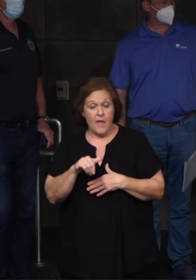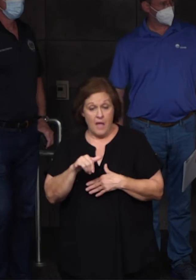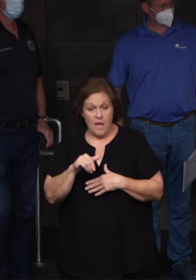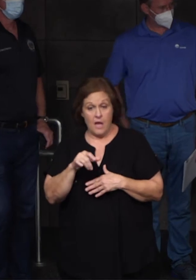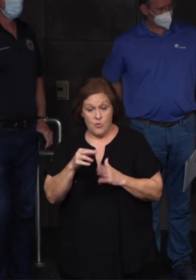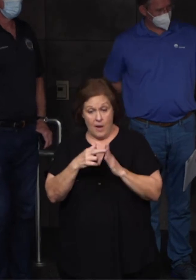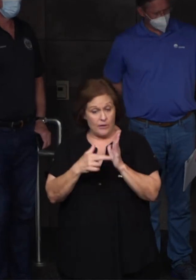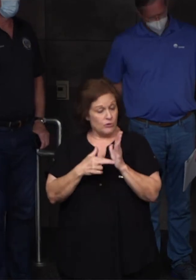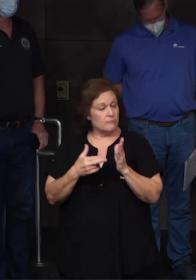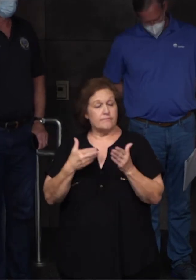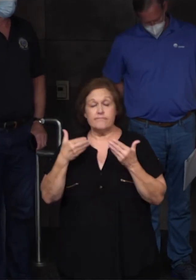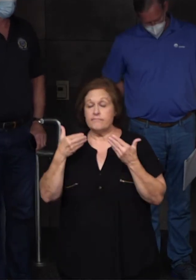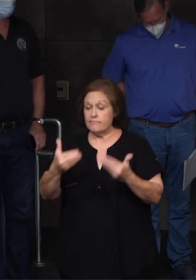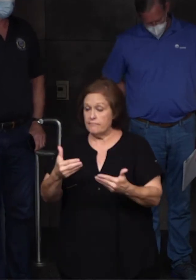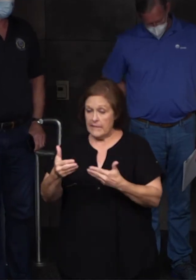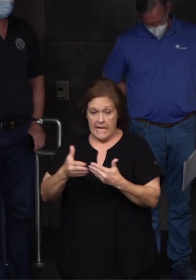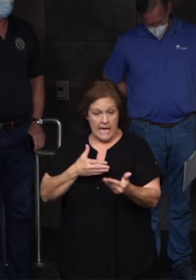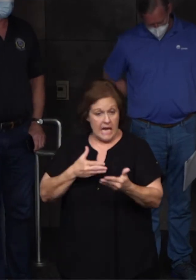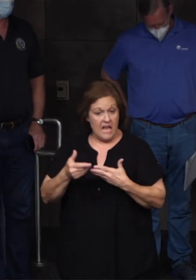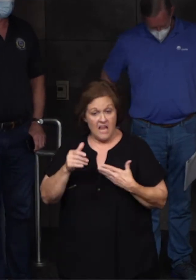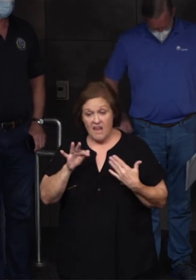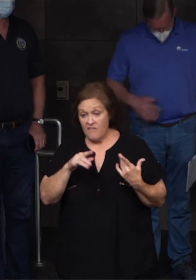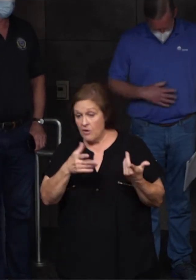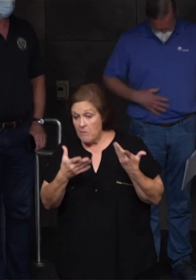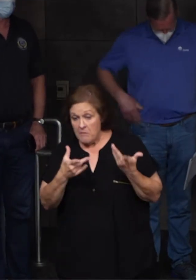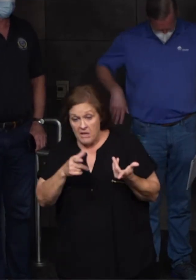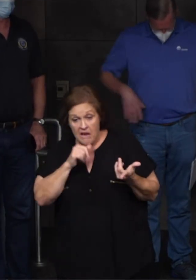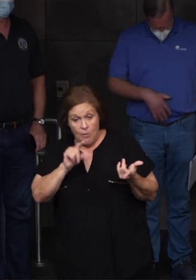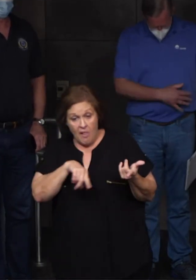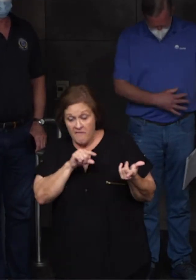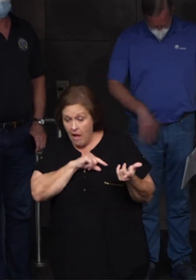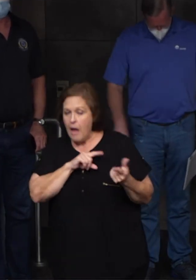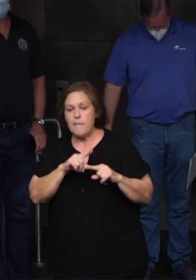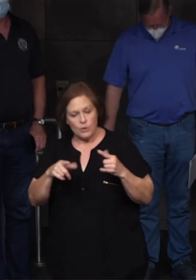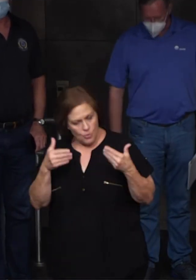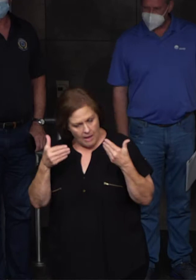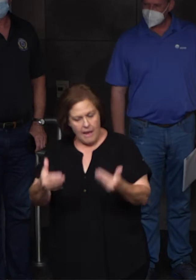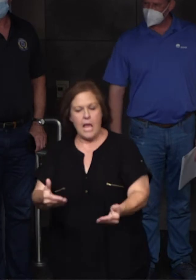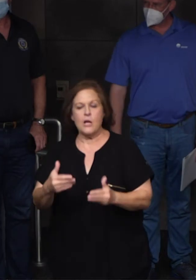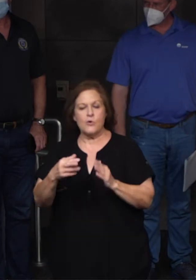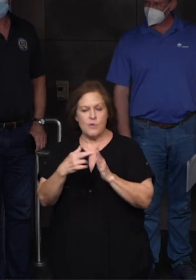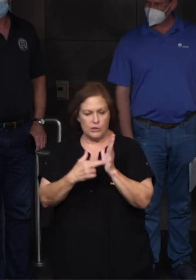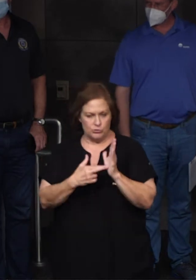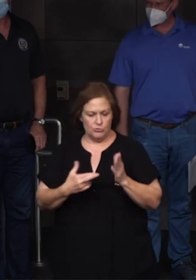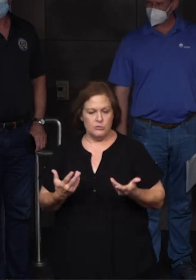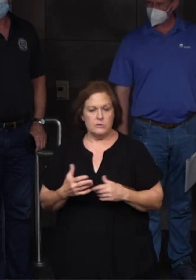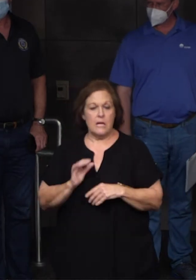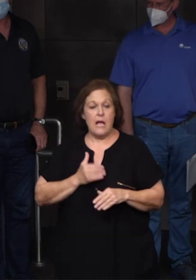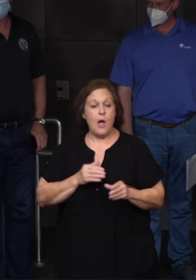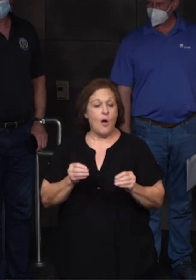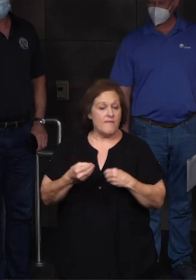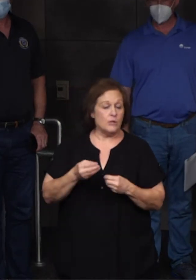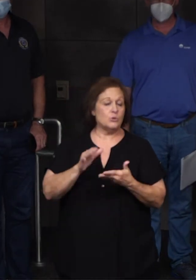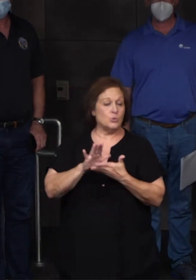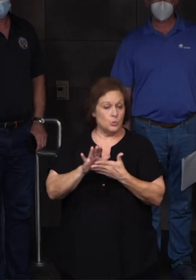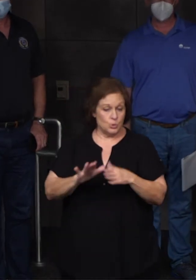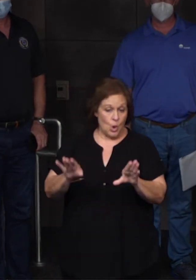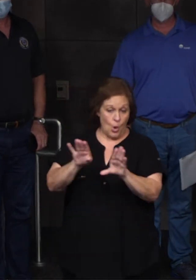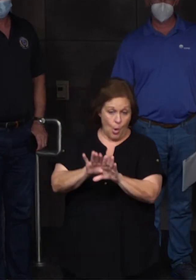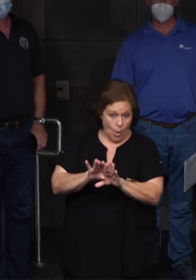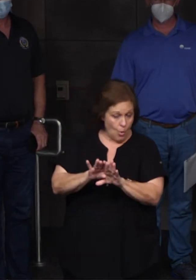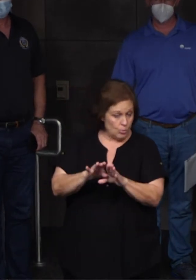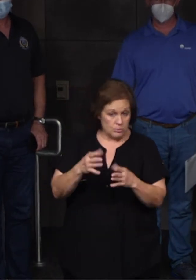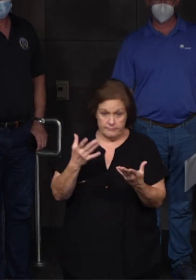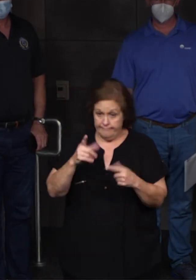register even though you don't think you might qualify. Go ahead and register anyway. Our office and our schools are closed until